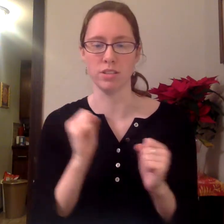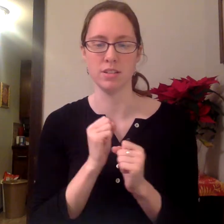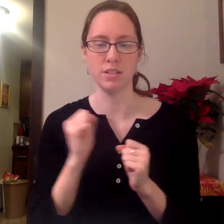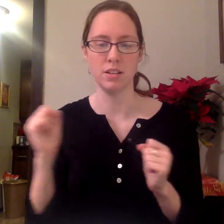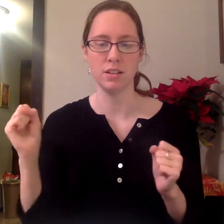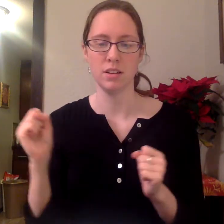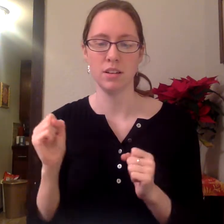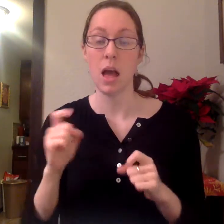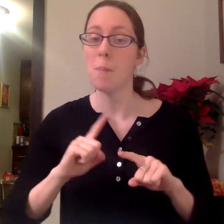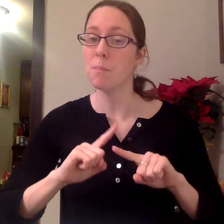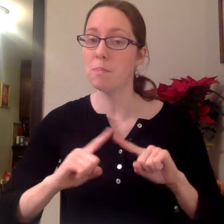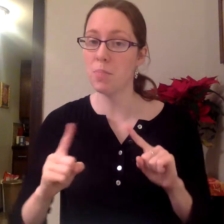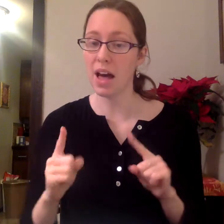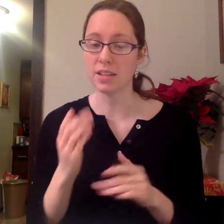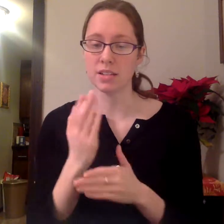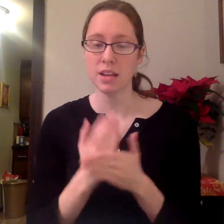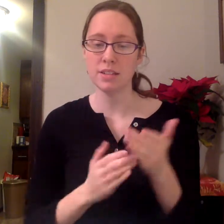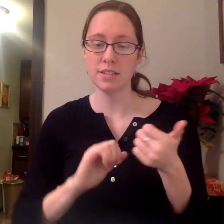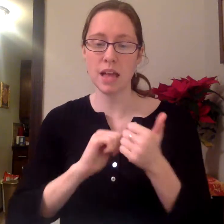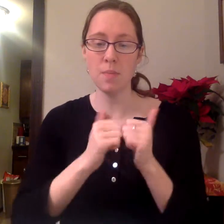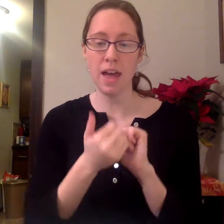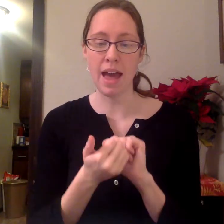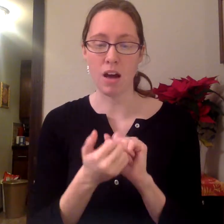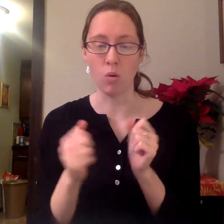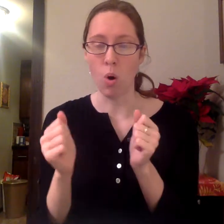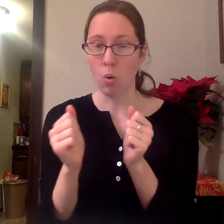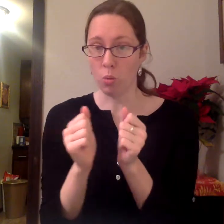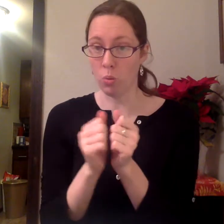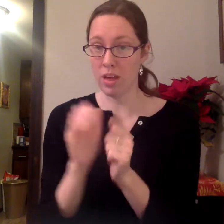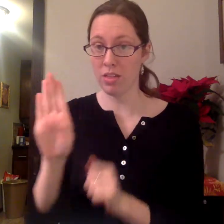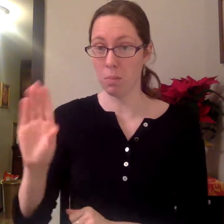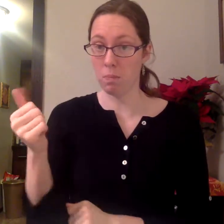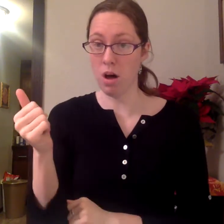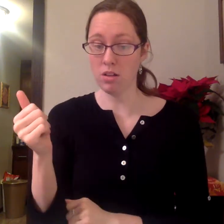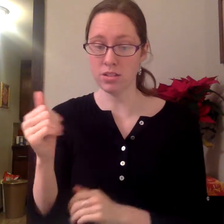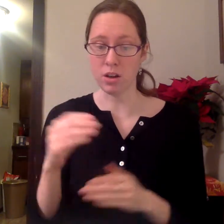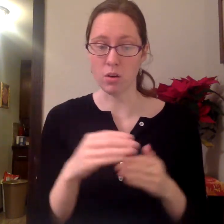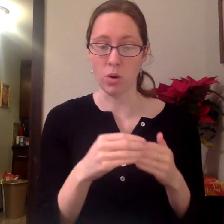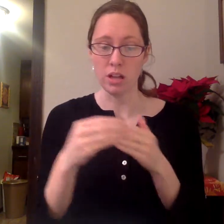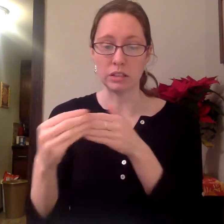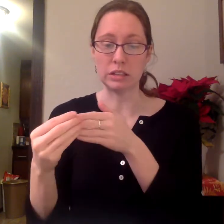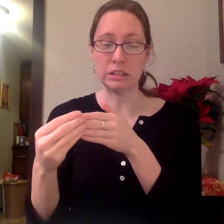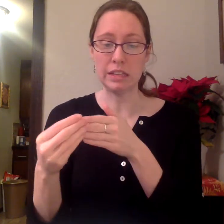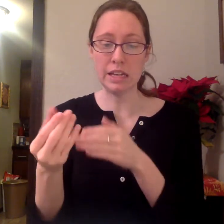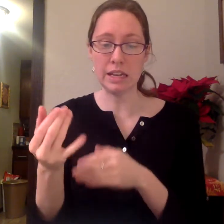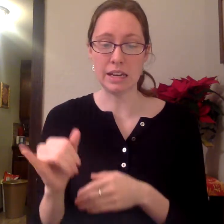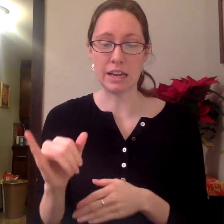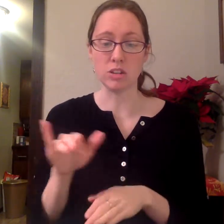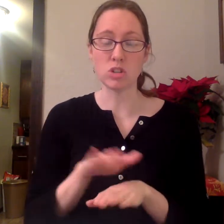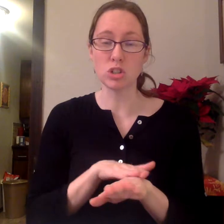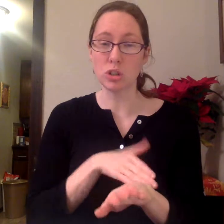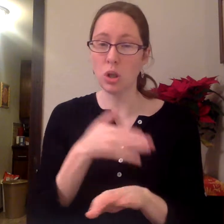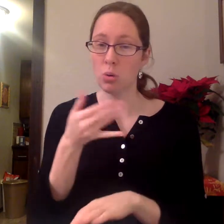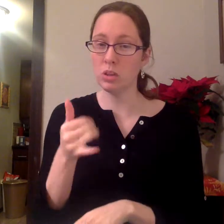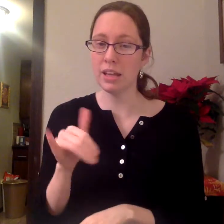But, somehow, with Balto leading slowly